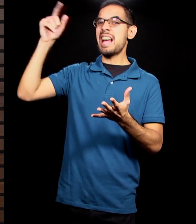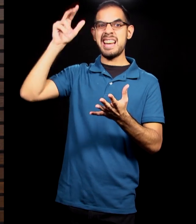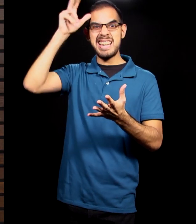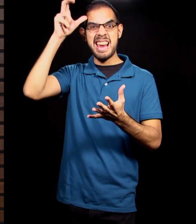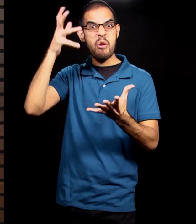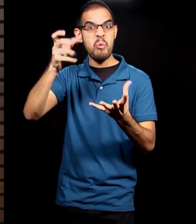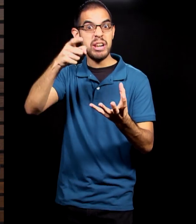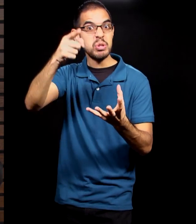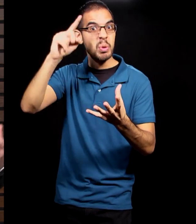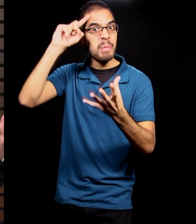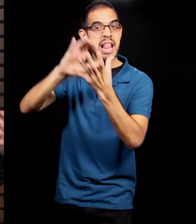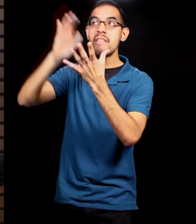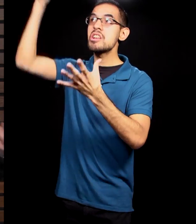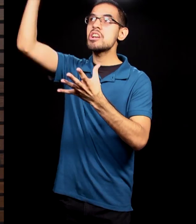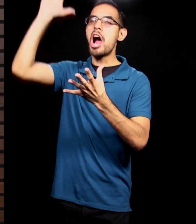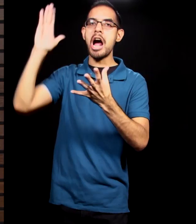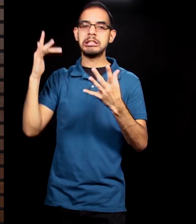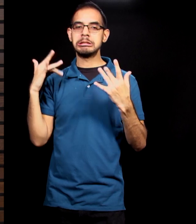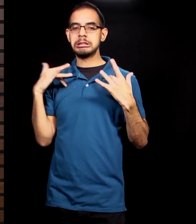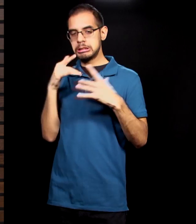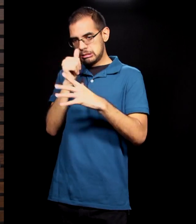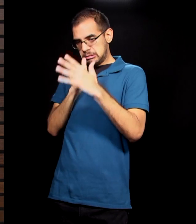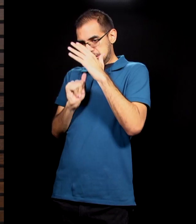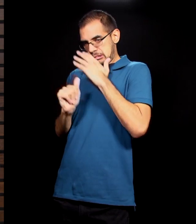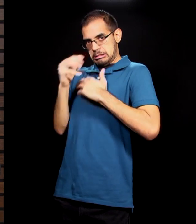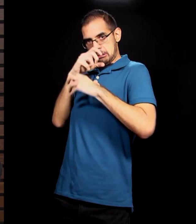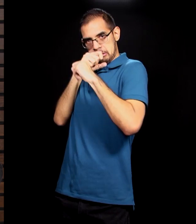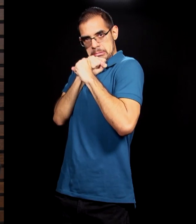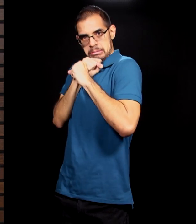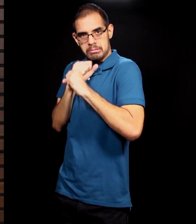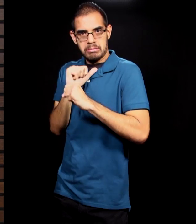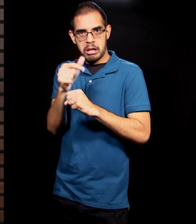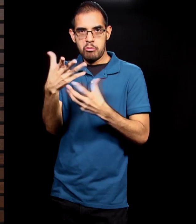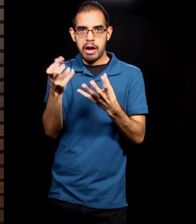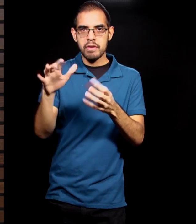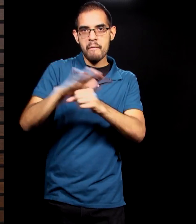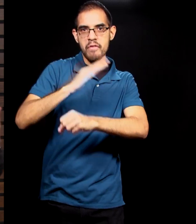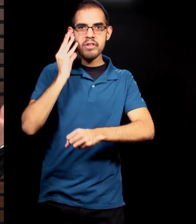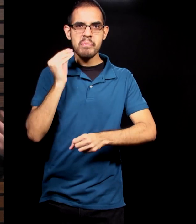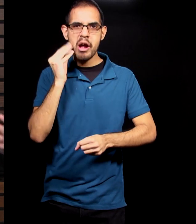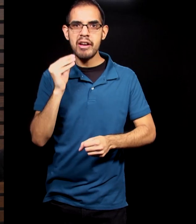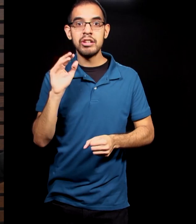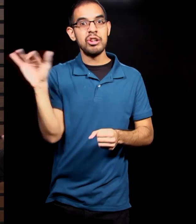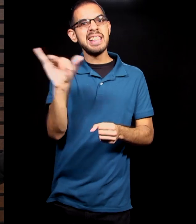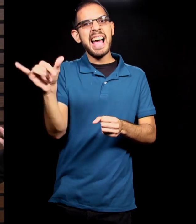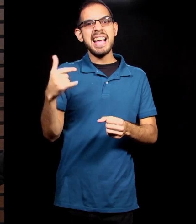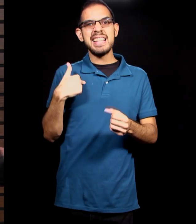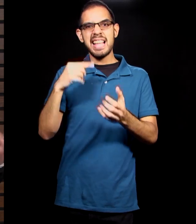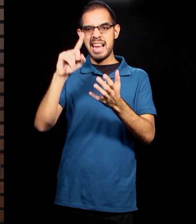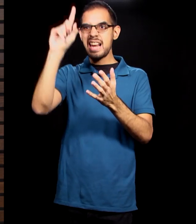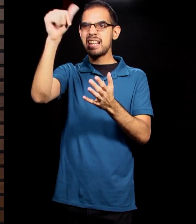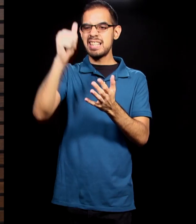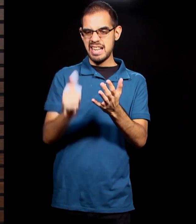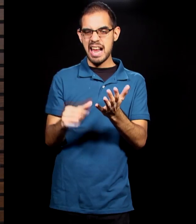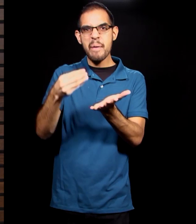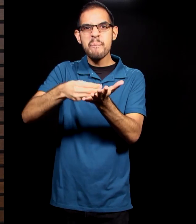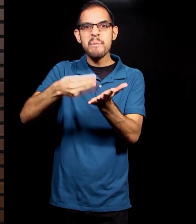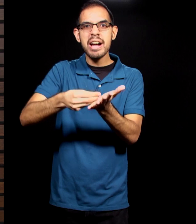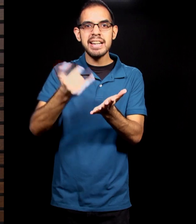lie or cheat in business, when we withhold the tithe, we believe that somehow God's not going to be faithful to meet our needs according to his riches and